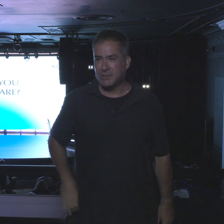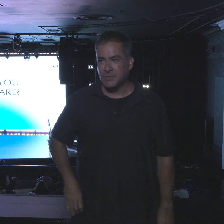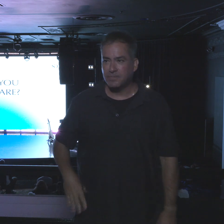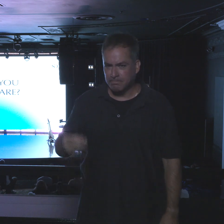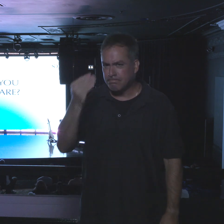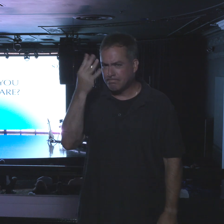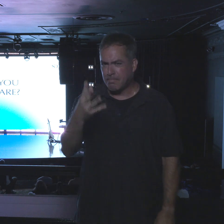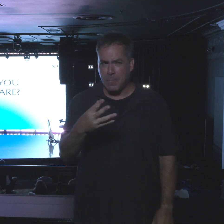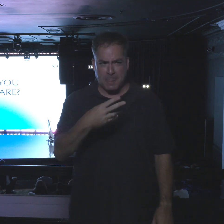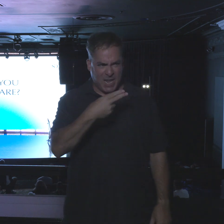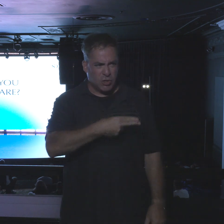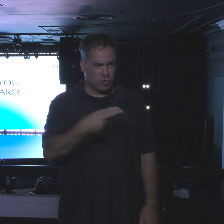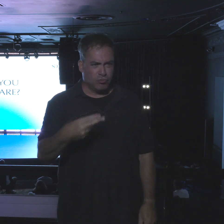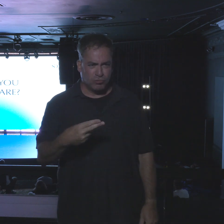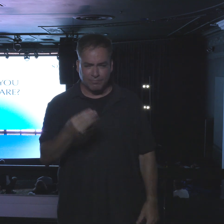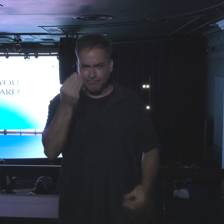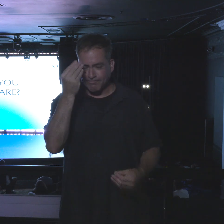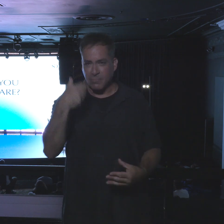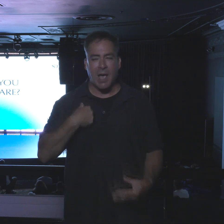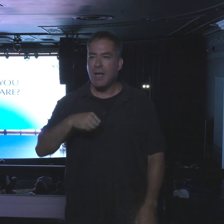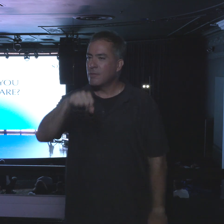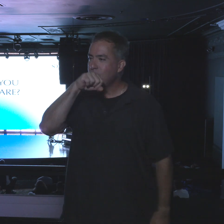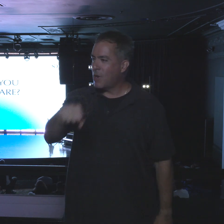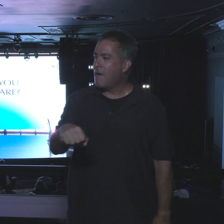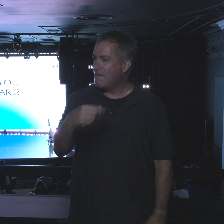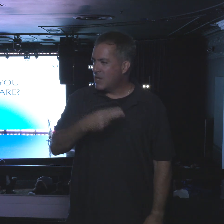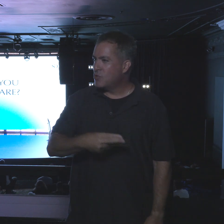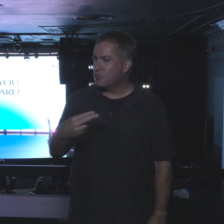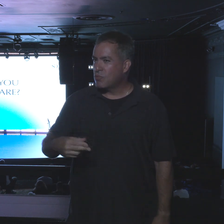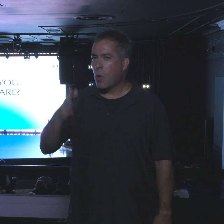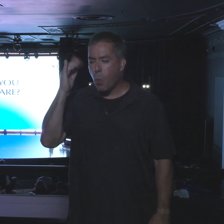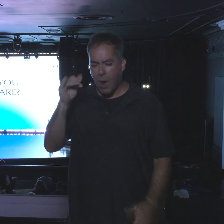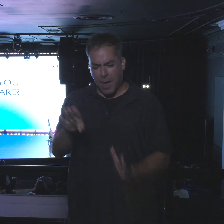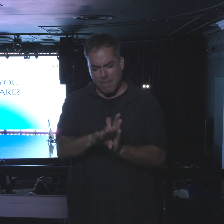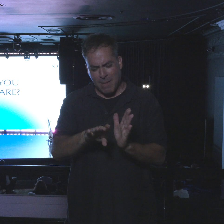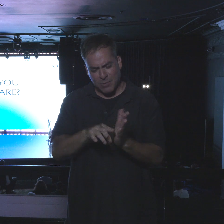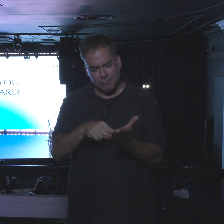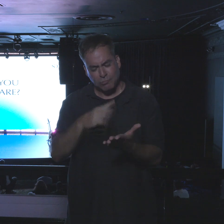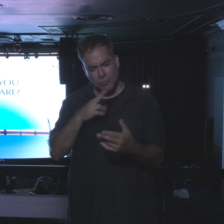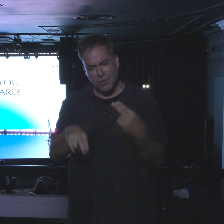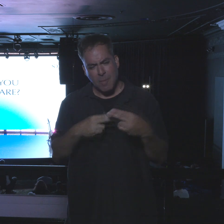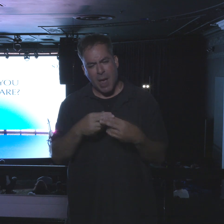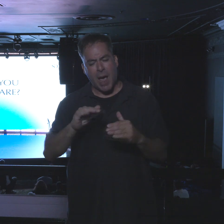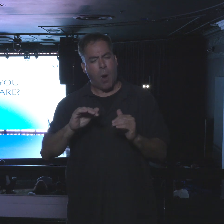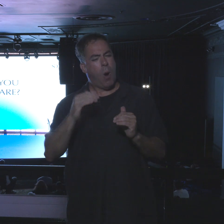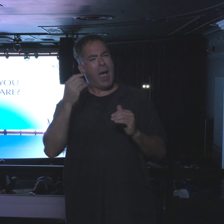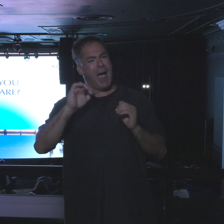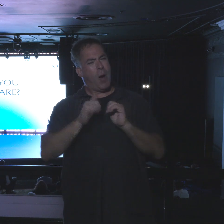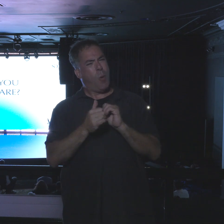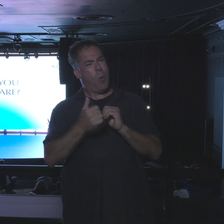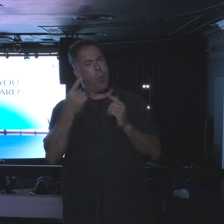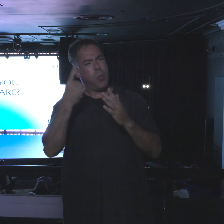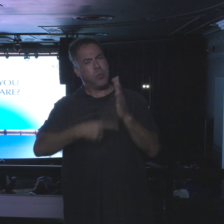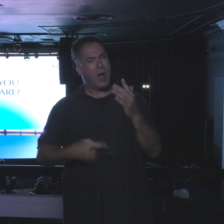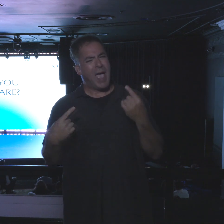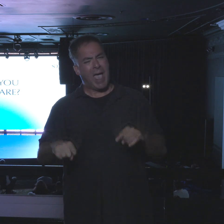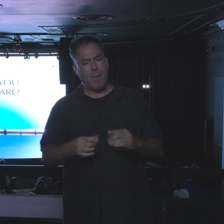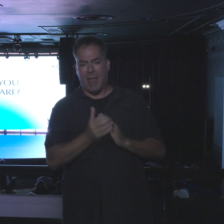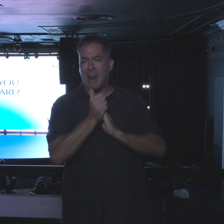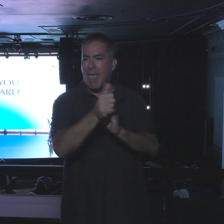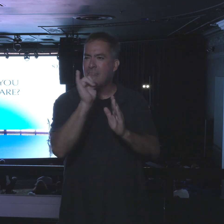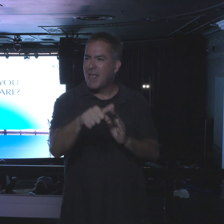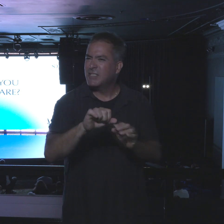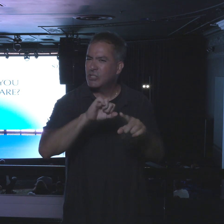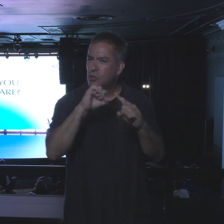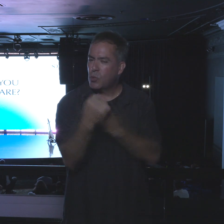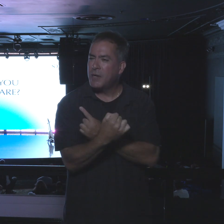I love history. I love to know why the Bible talks about what led up to these circumstances. So